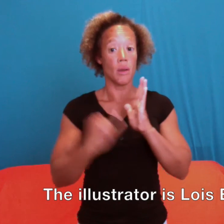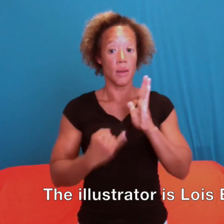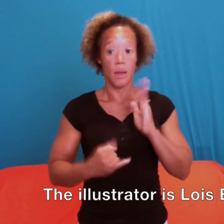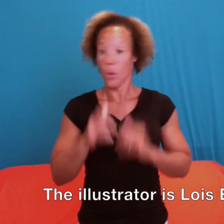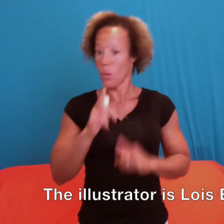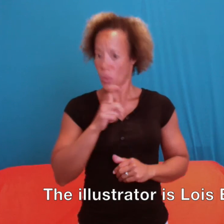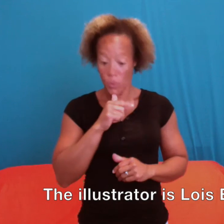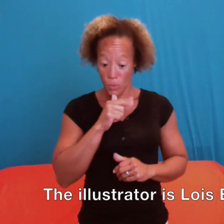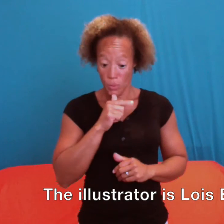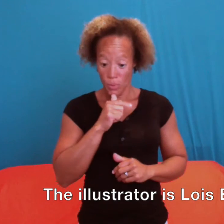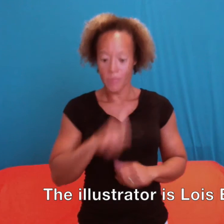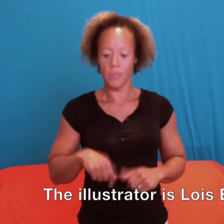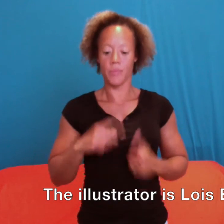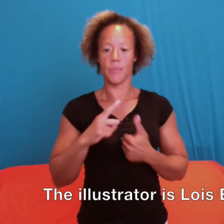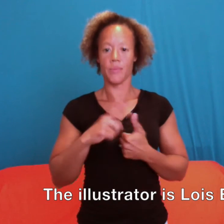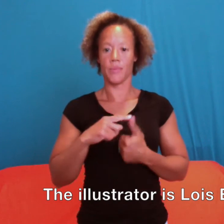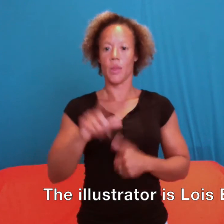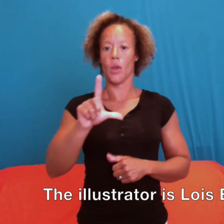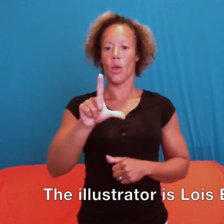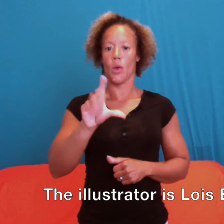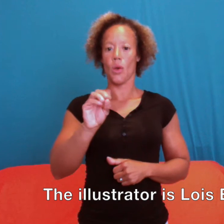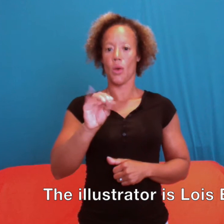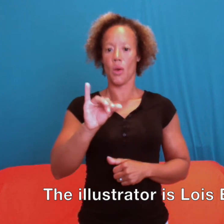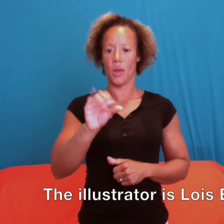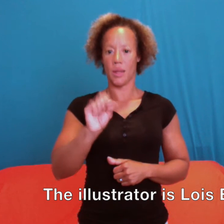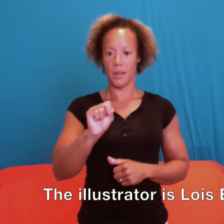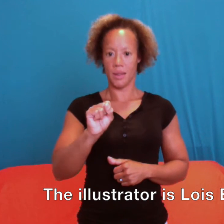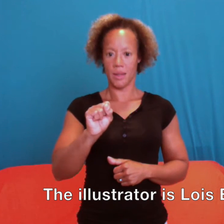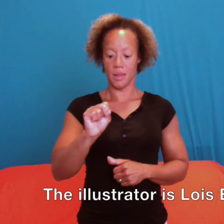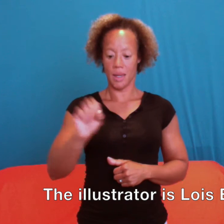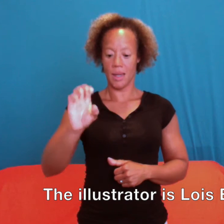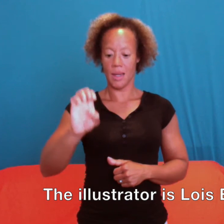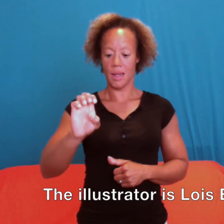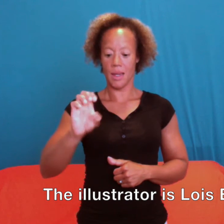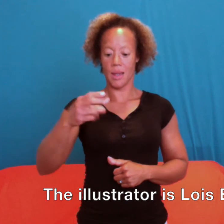The illustrator is Louis Ellert.